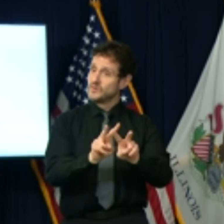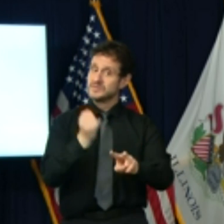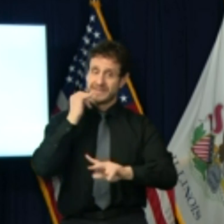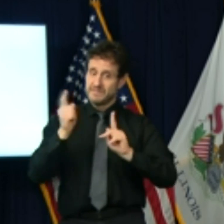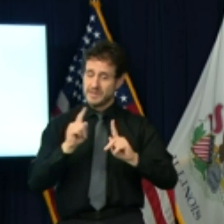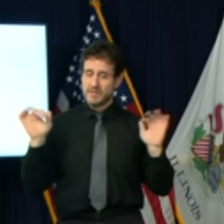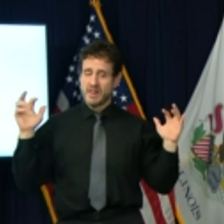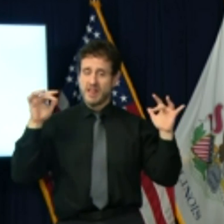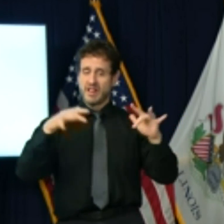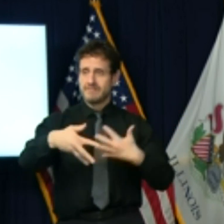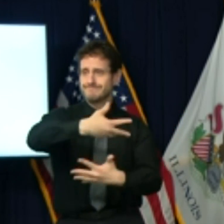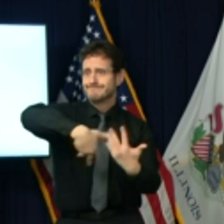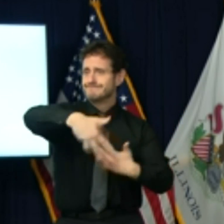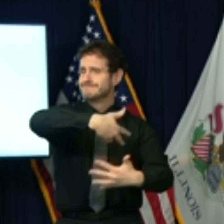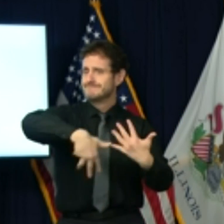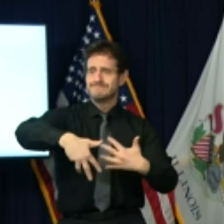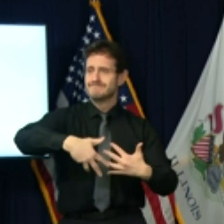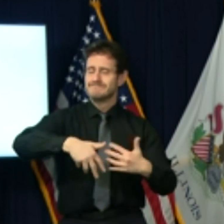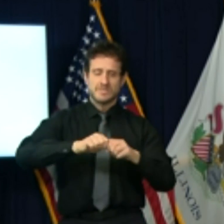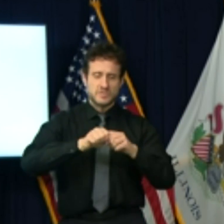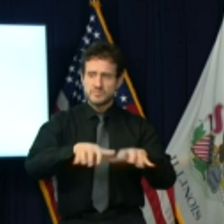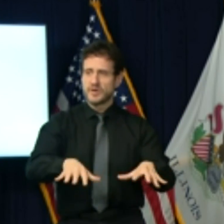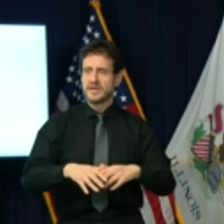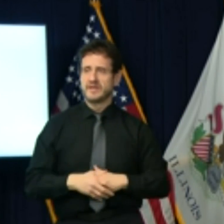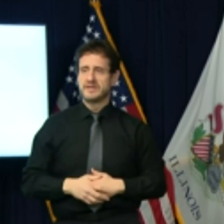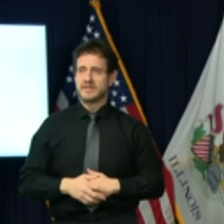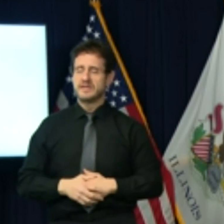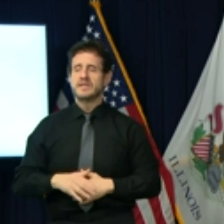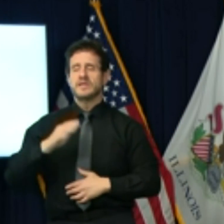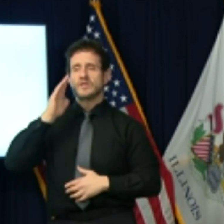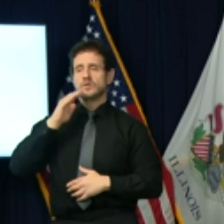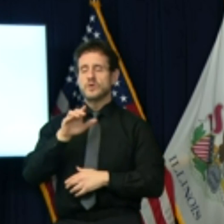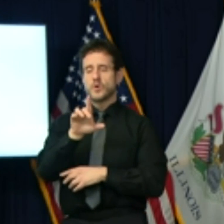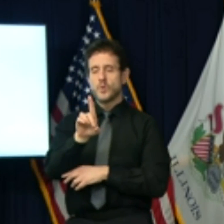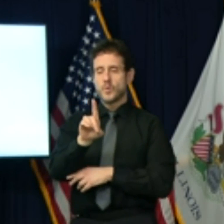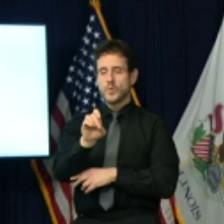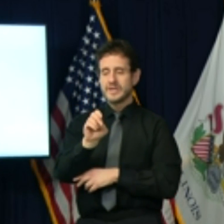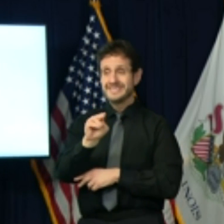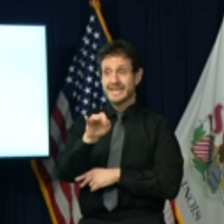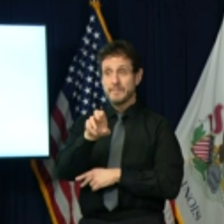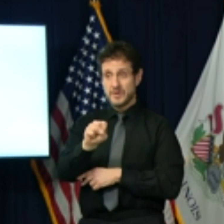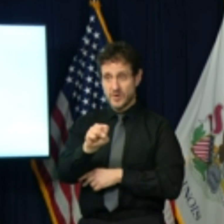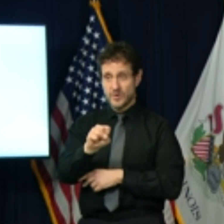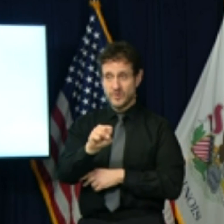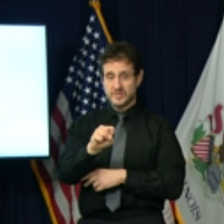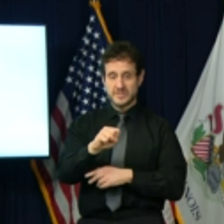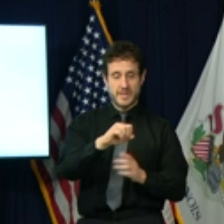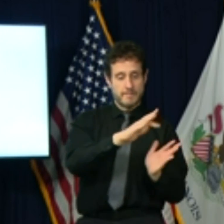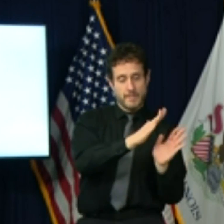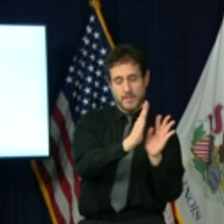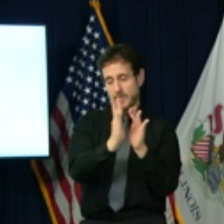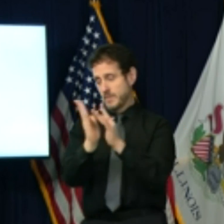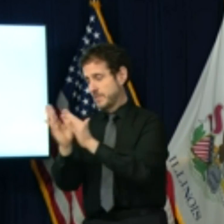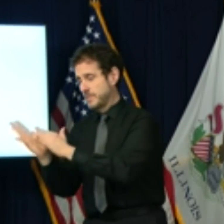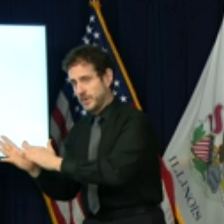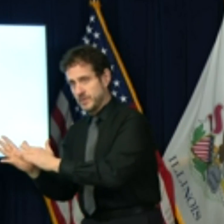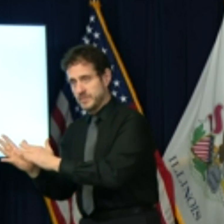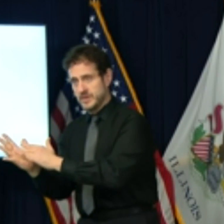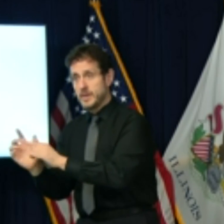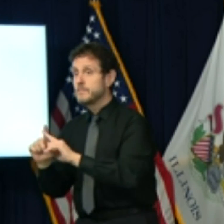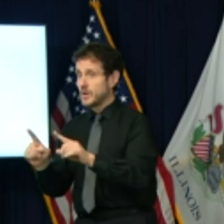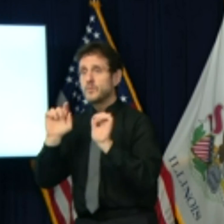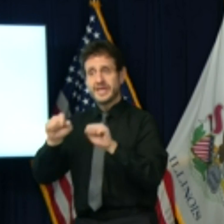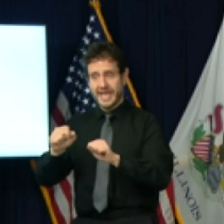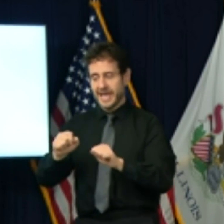It's like it's like dominoes. If you take one or two out of the line, the dominoes stop falling because there's not something to hit.